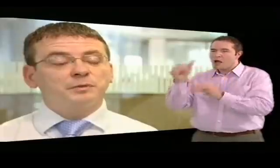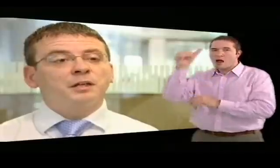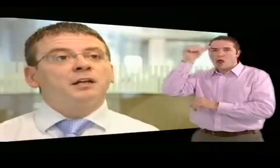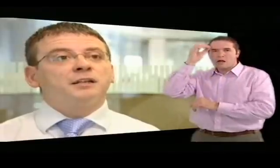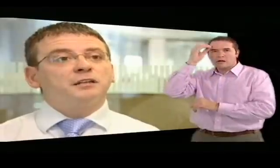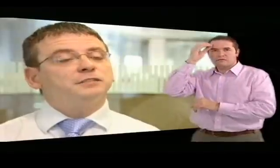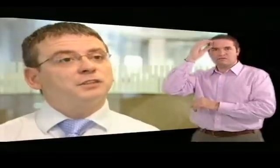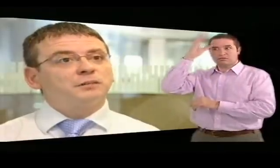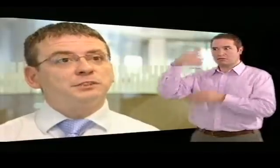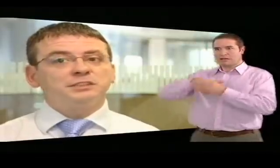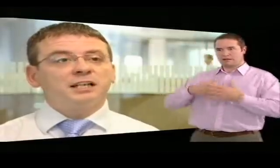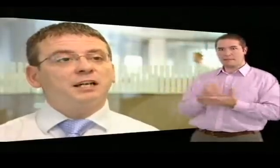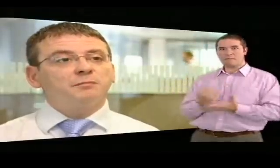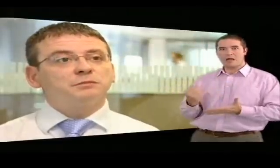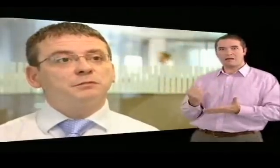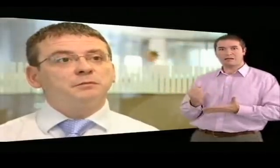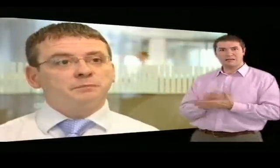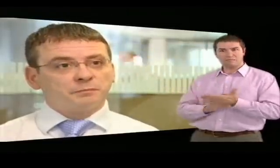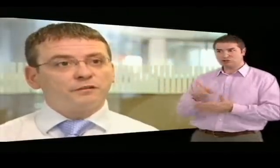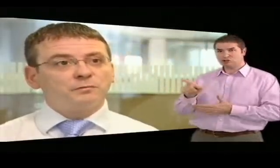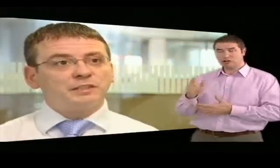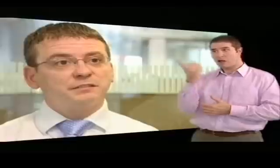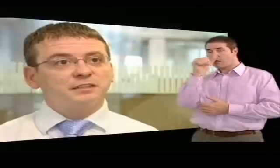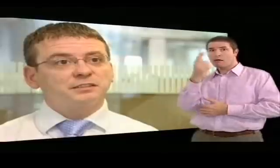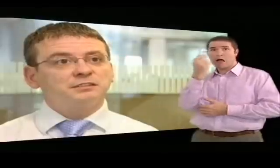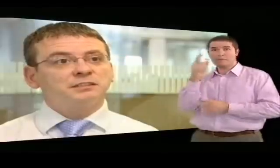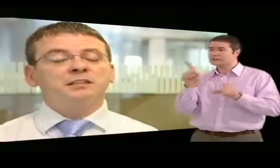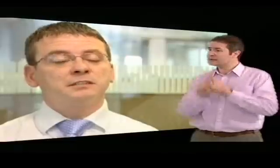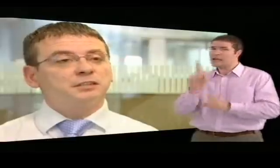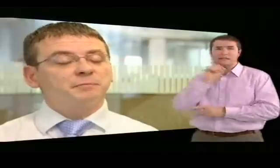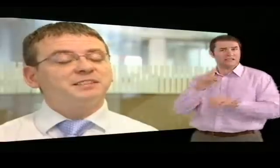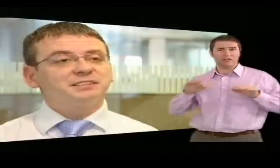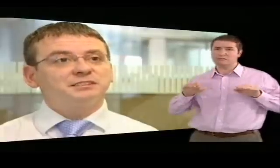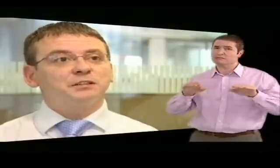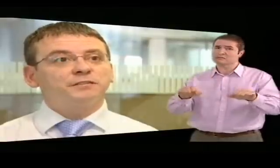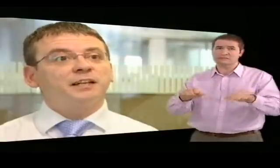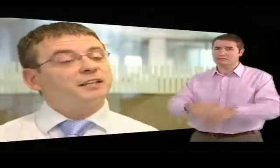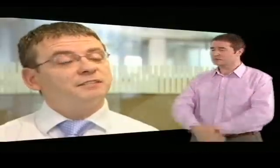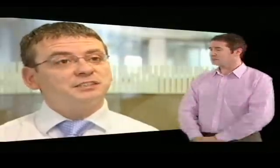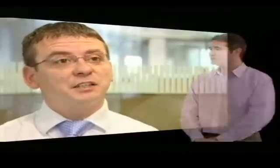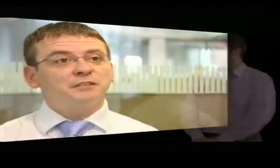And over time, she's now able to perform these functions to the abilities of our hearing staff.